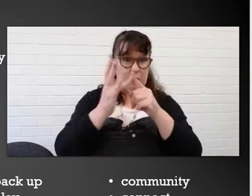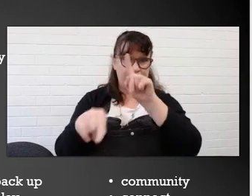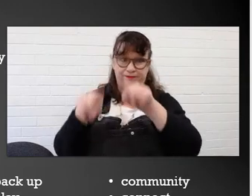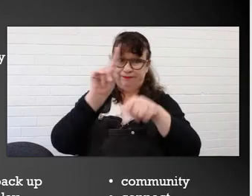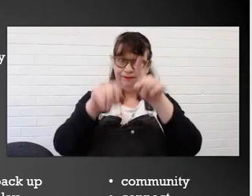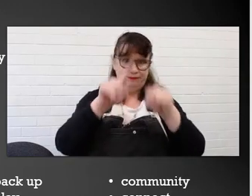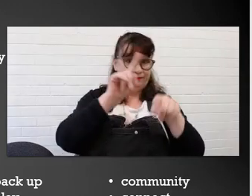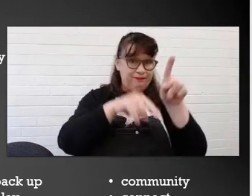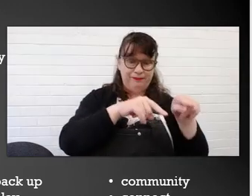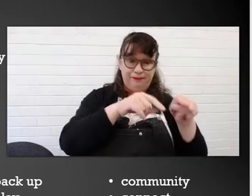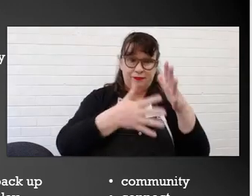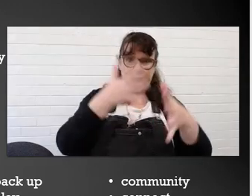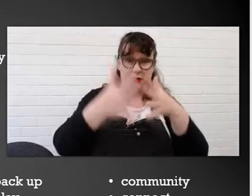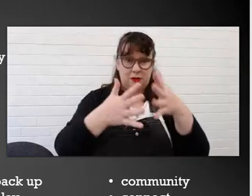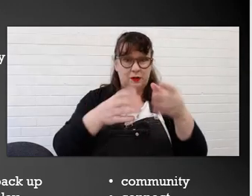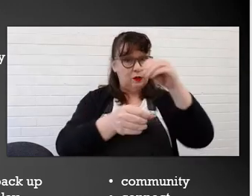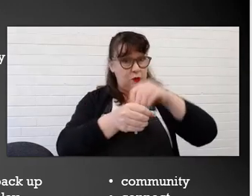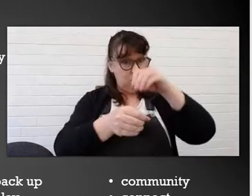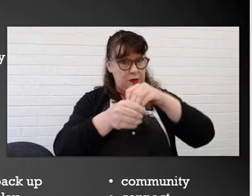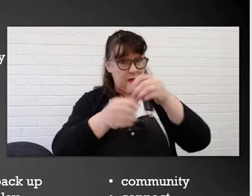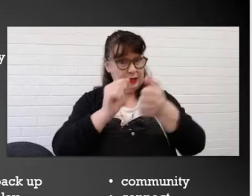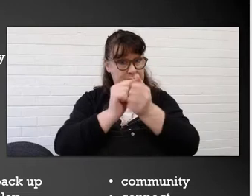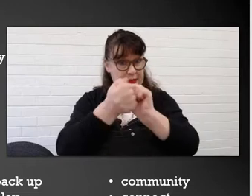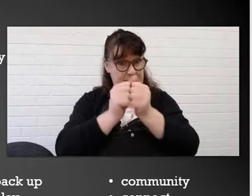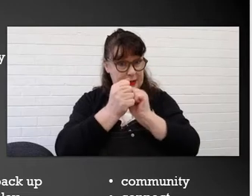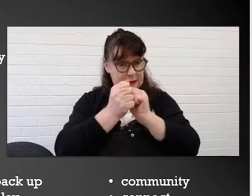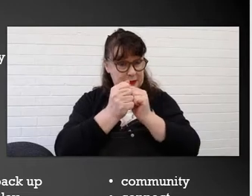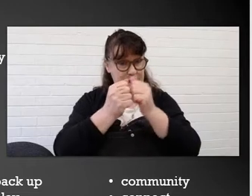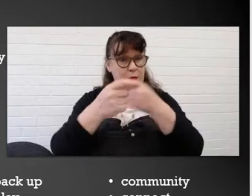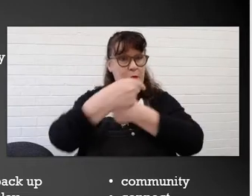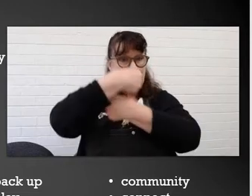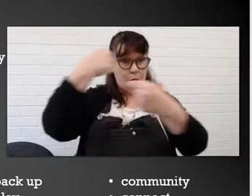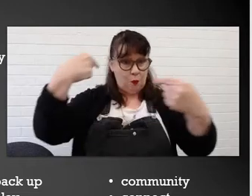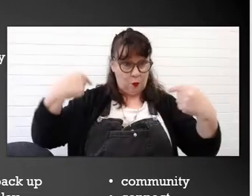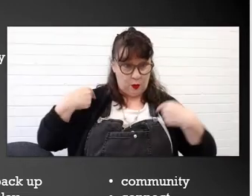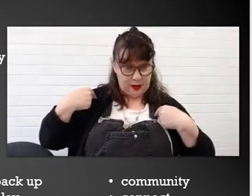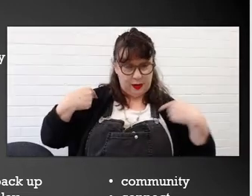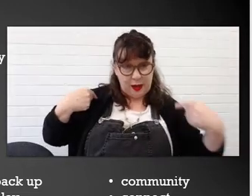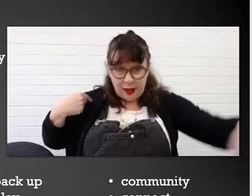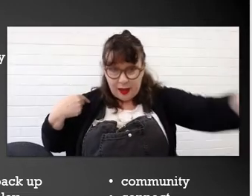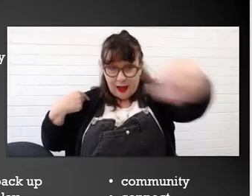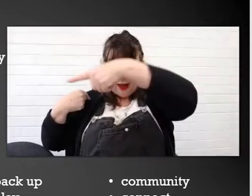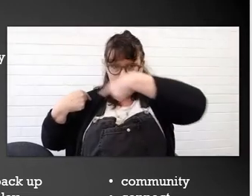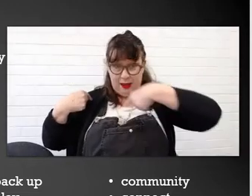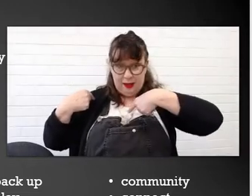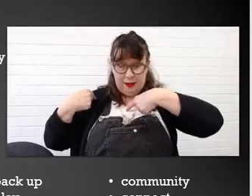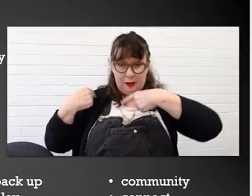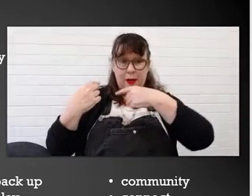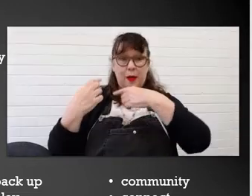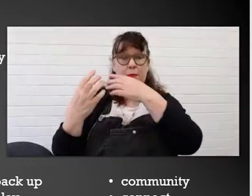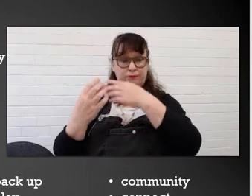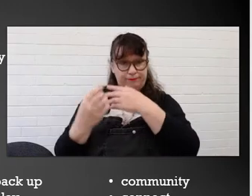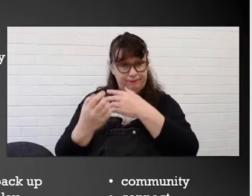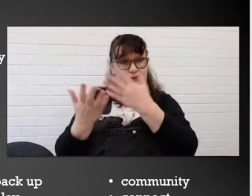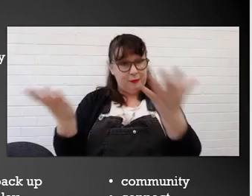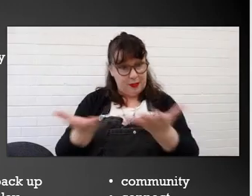Bingo, with variety of words including games we, all of